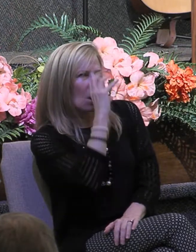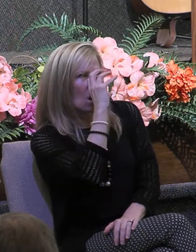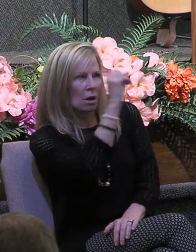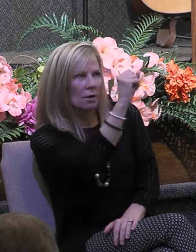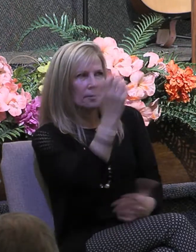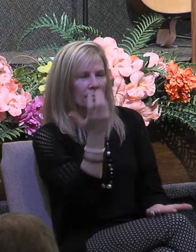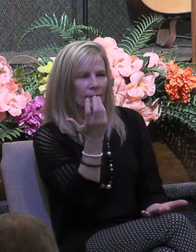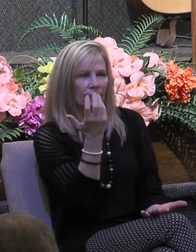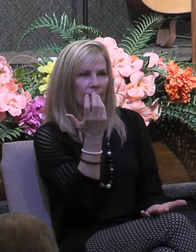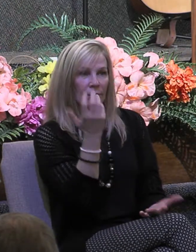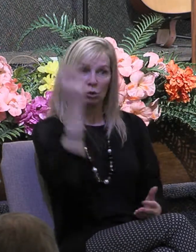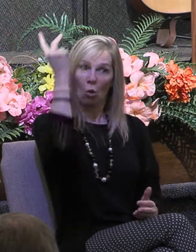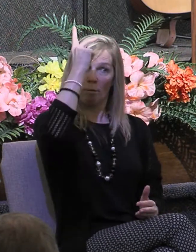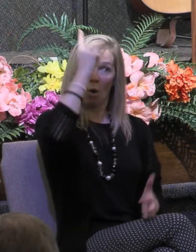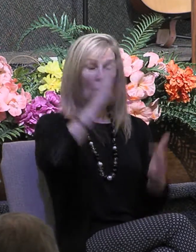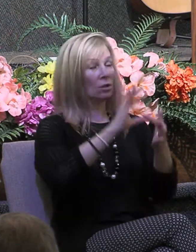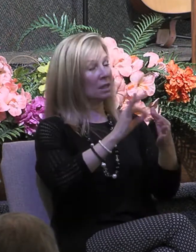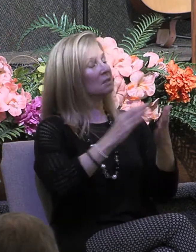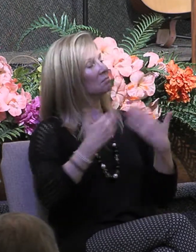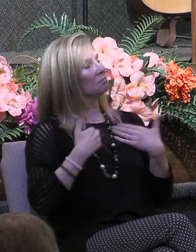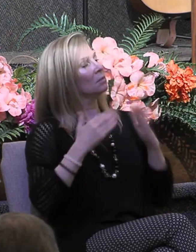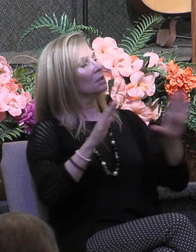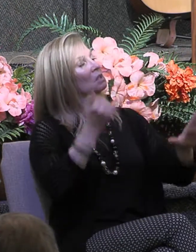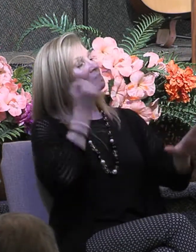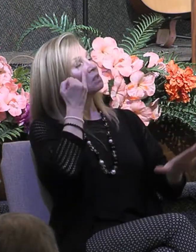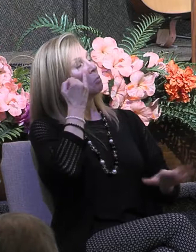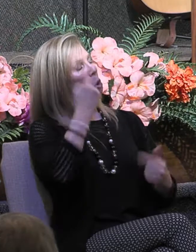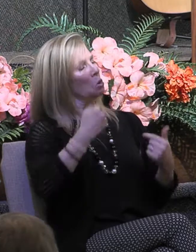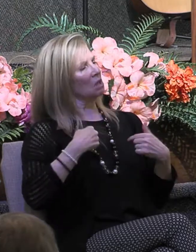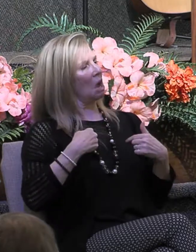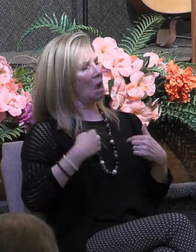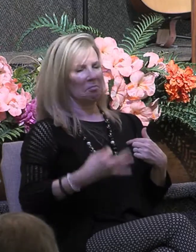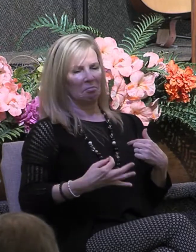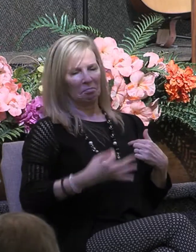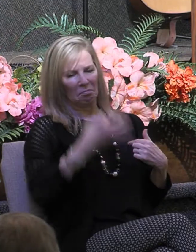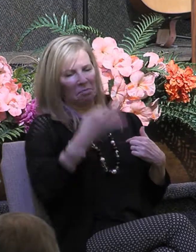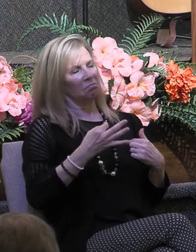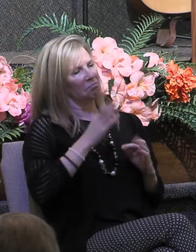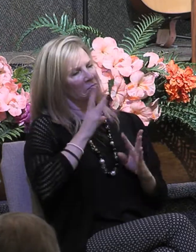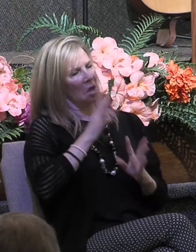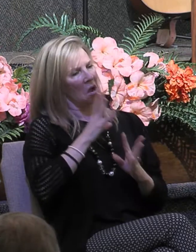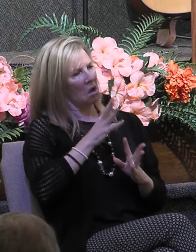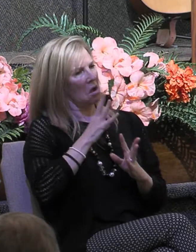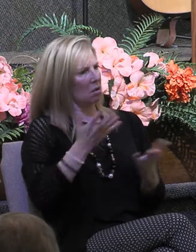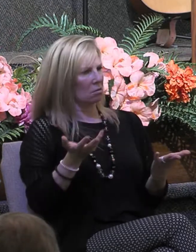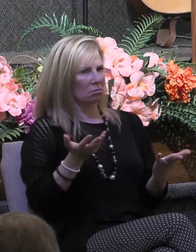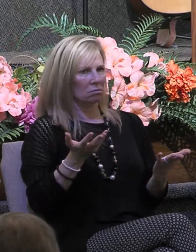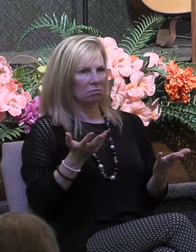himself as one person put it as the world's most gifted tongue speaker and tongues meaning languages